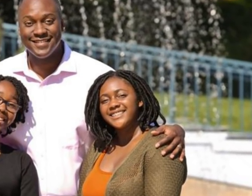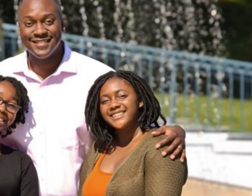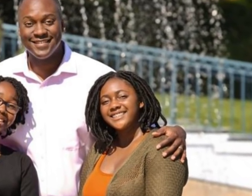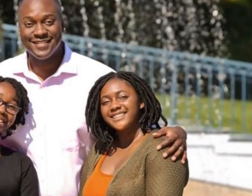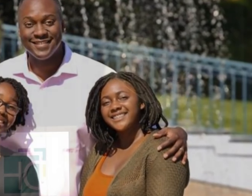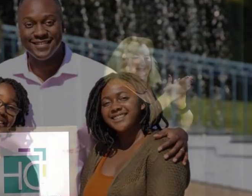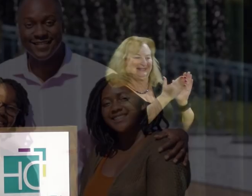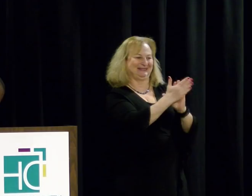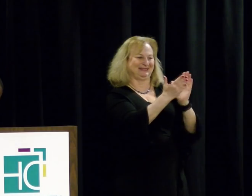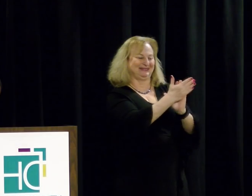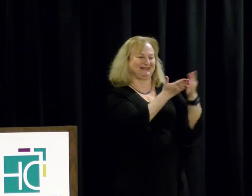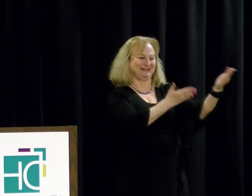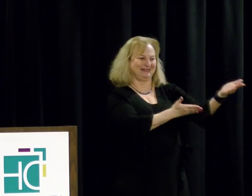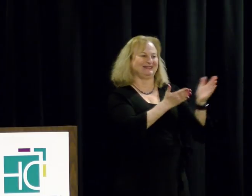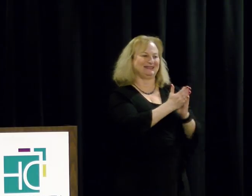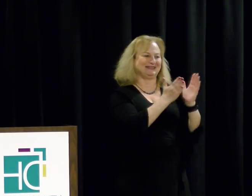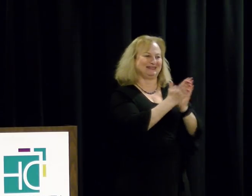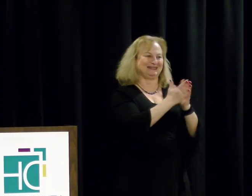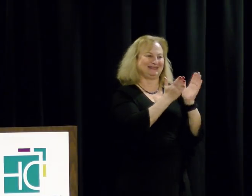Applause